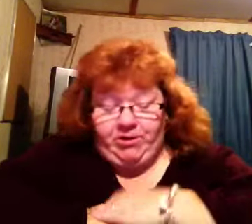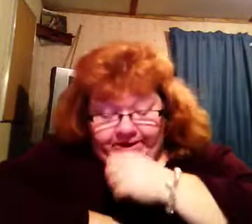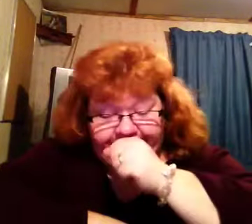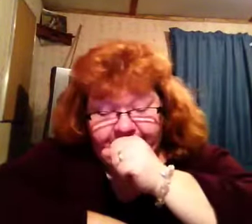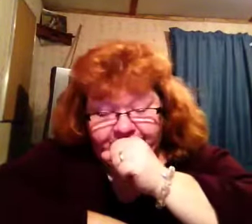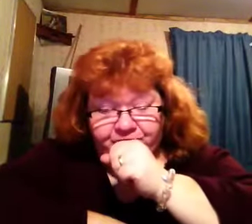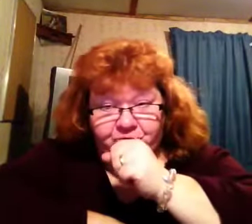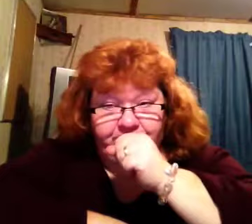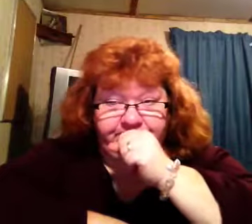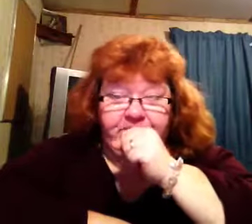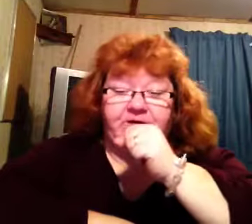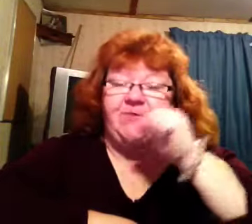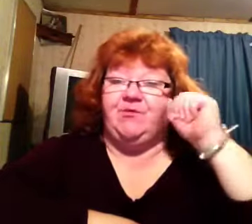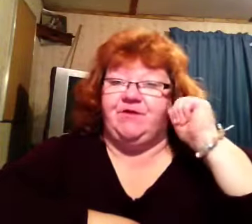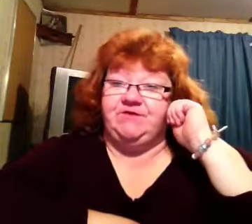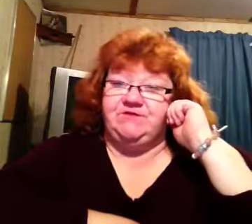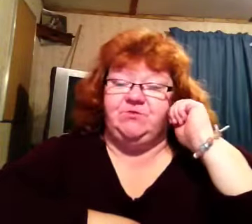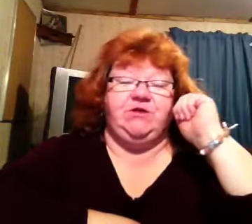I kind of do want to get a couple things this week.